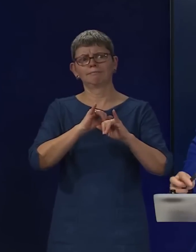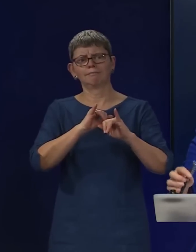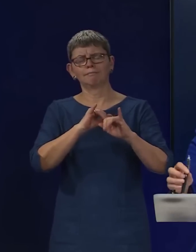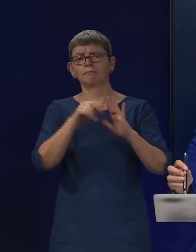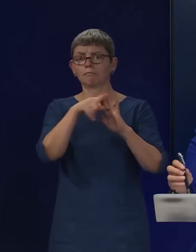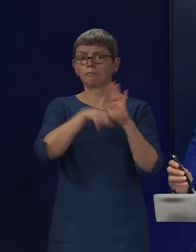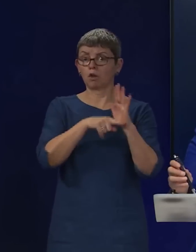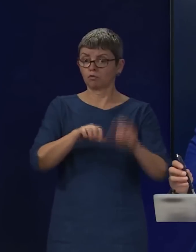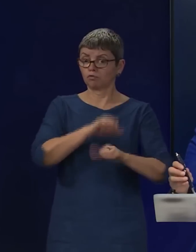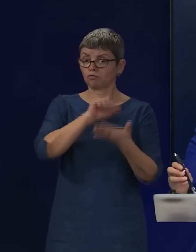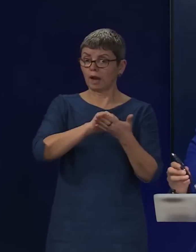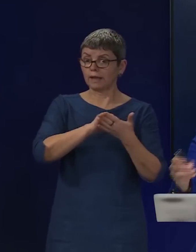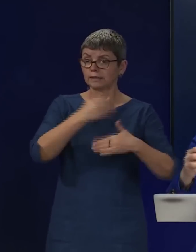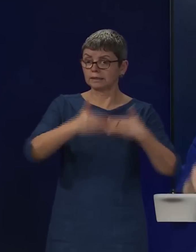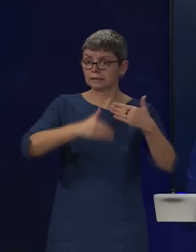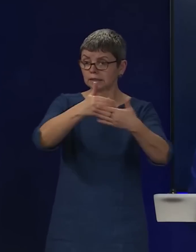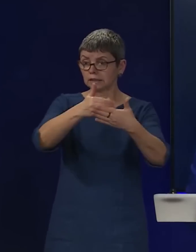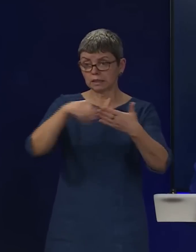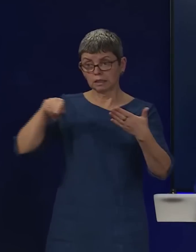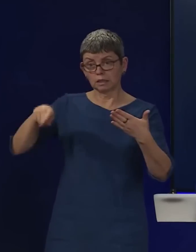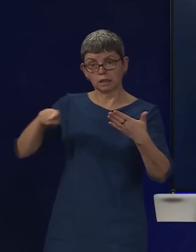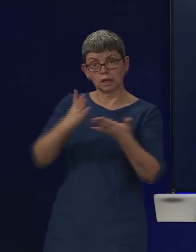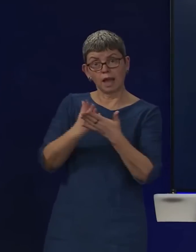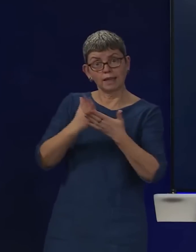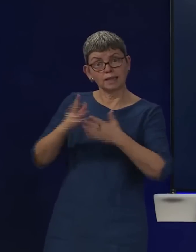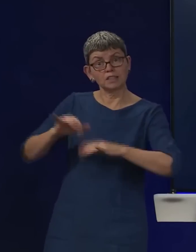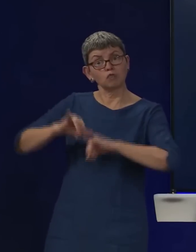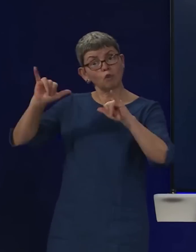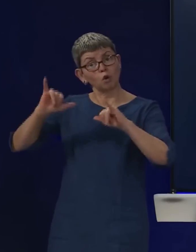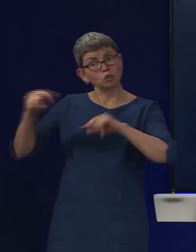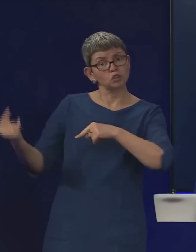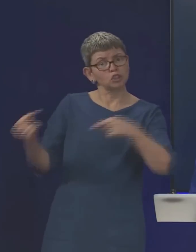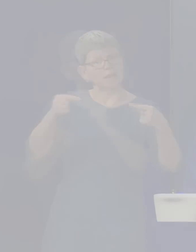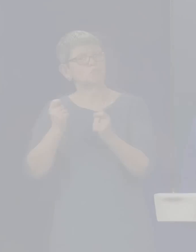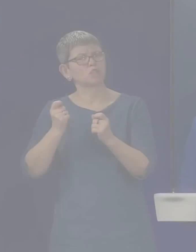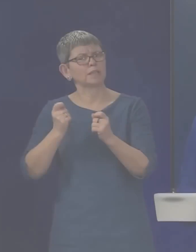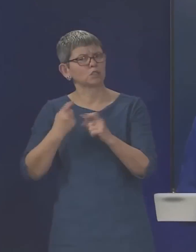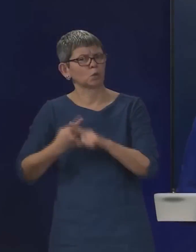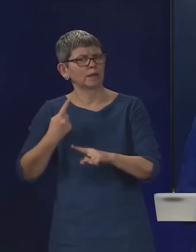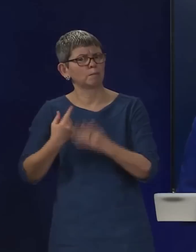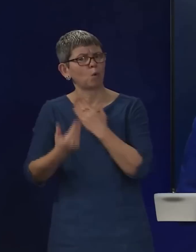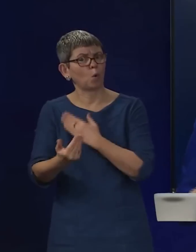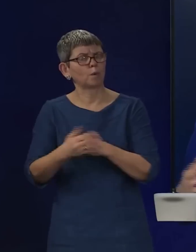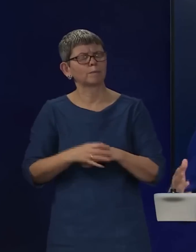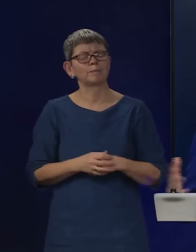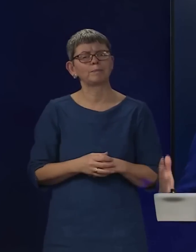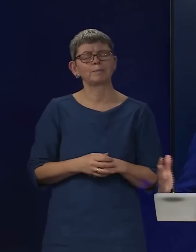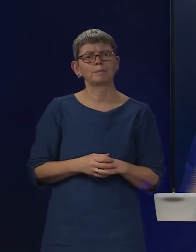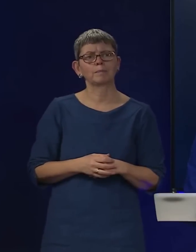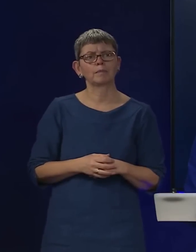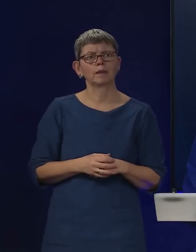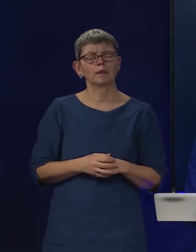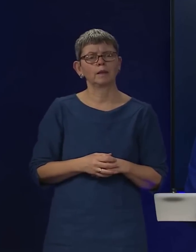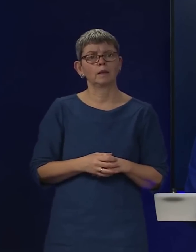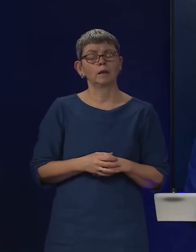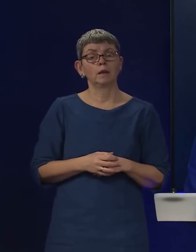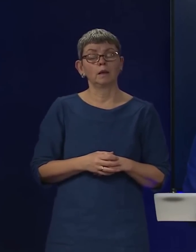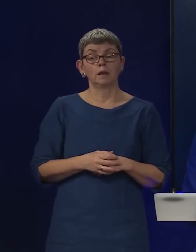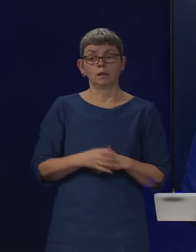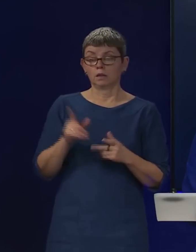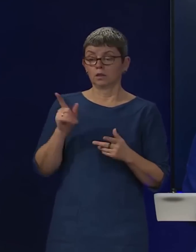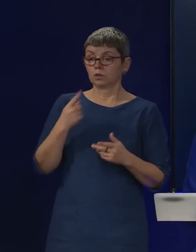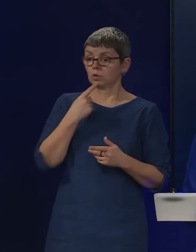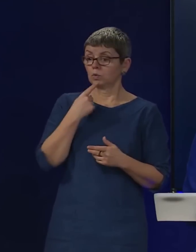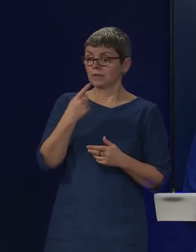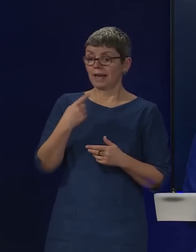potential conflict in the law set out in the Scotland Act 1998? Yes I think it would be an outrage. You